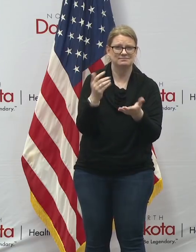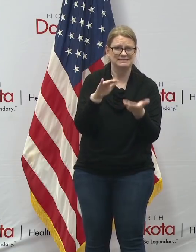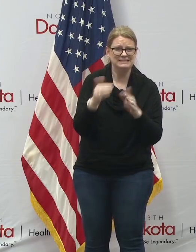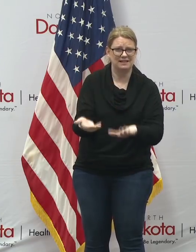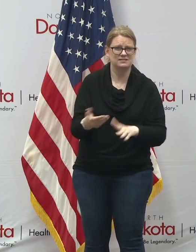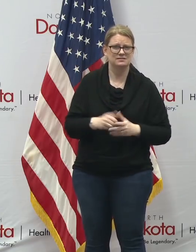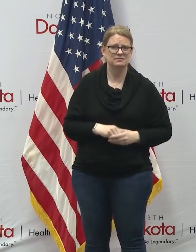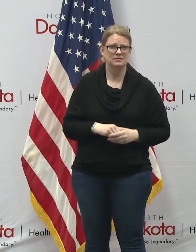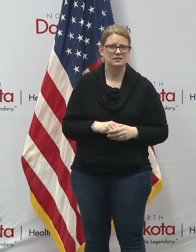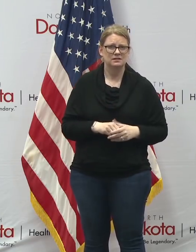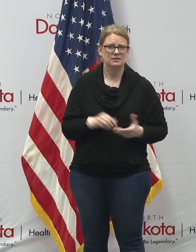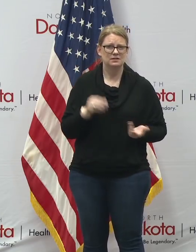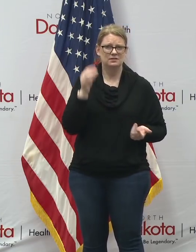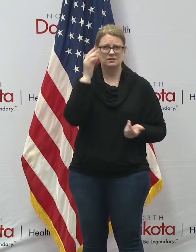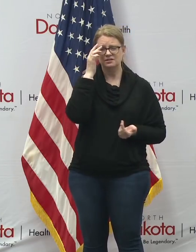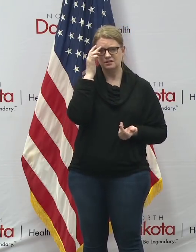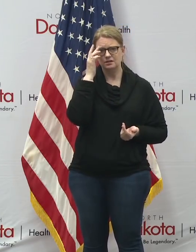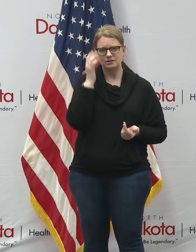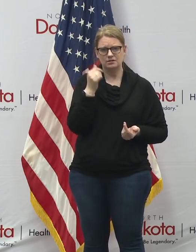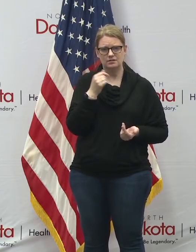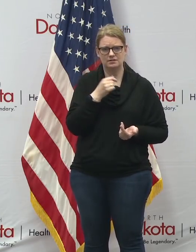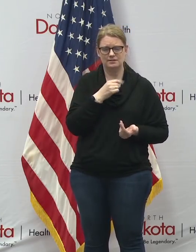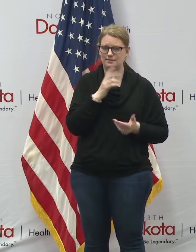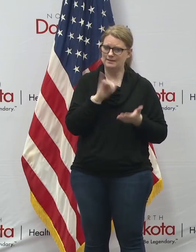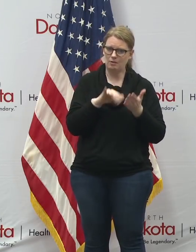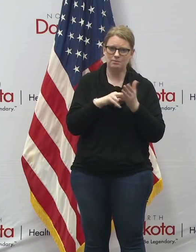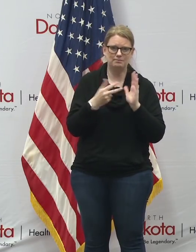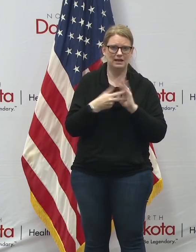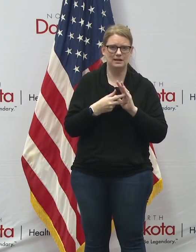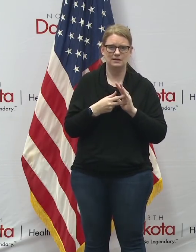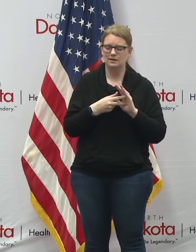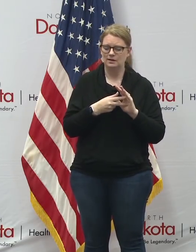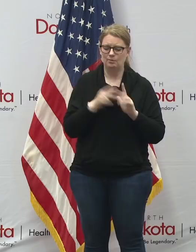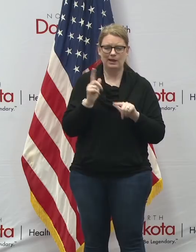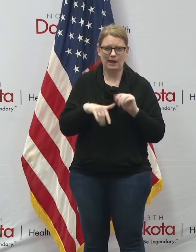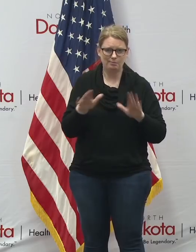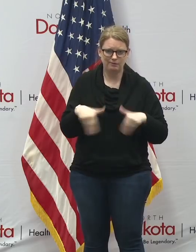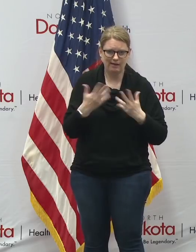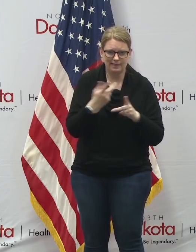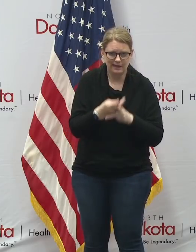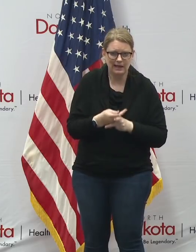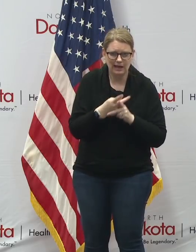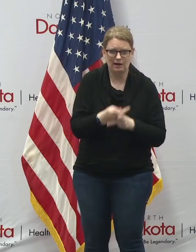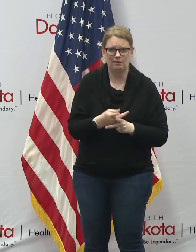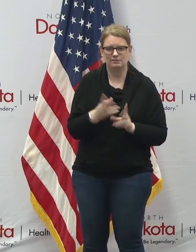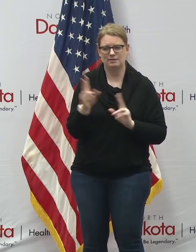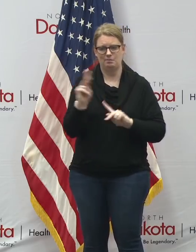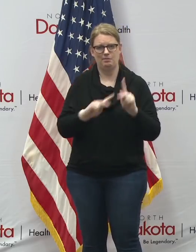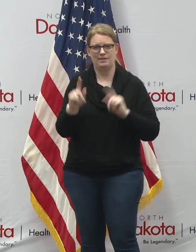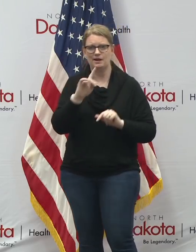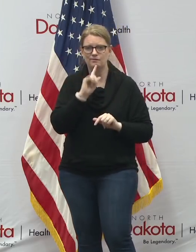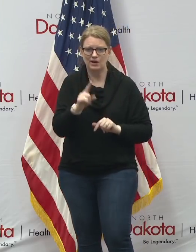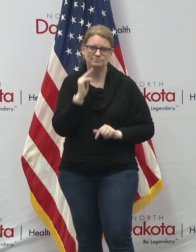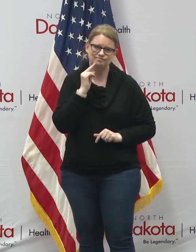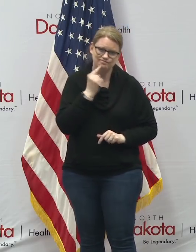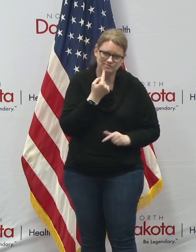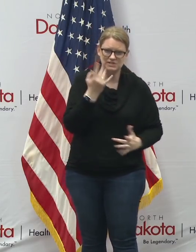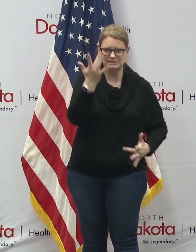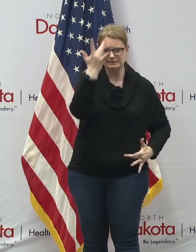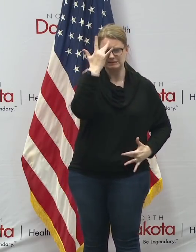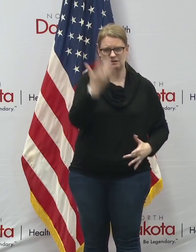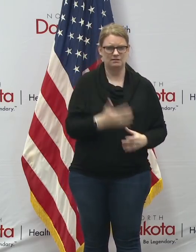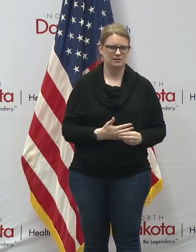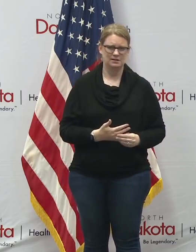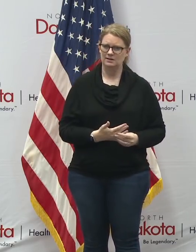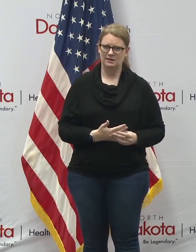based on that we're you know the inability to provide the care that's needed for the people that are most critically ill and and so